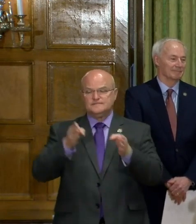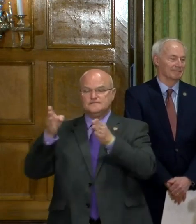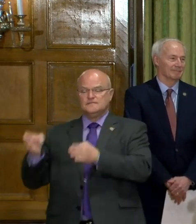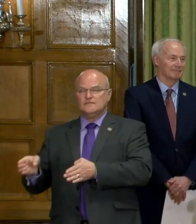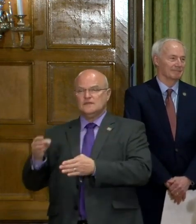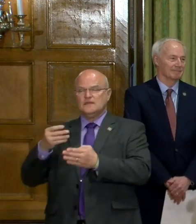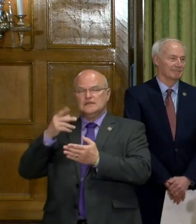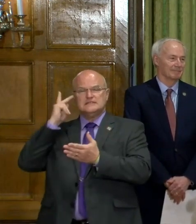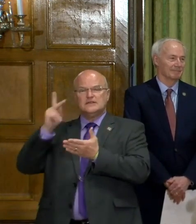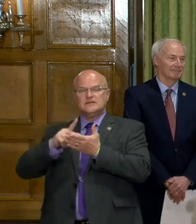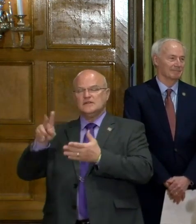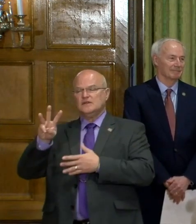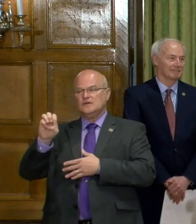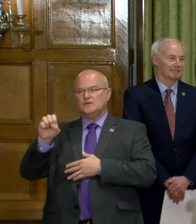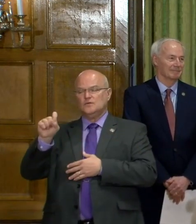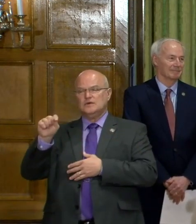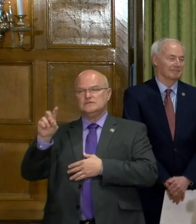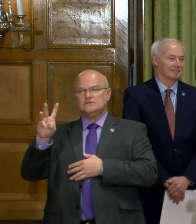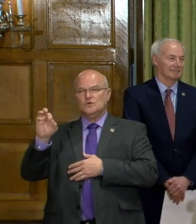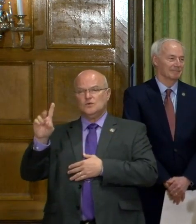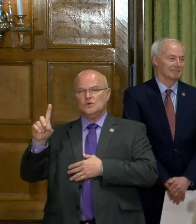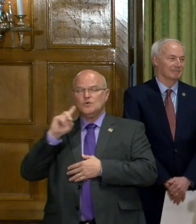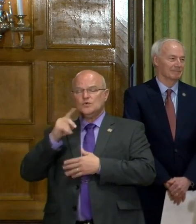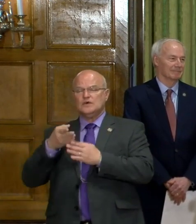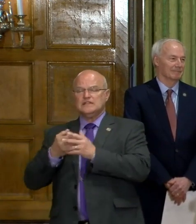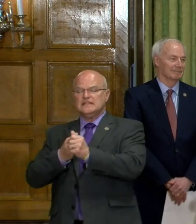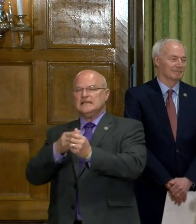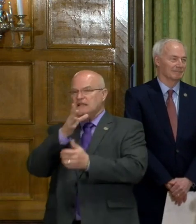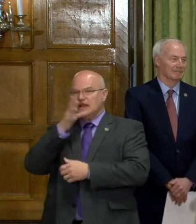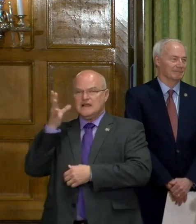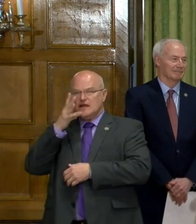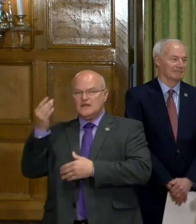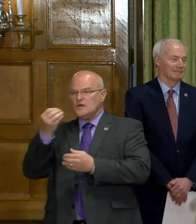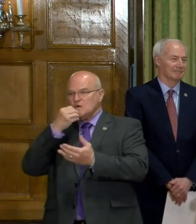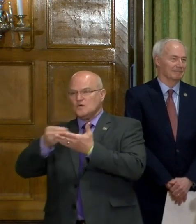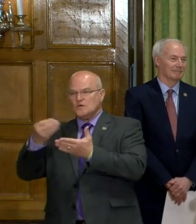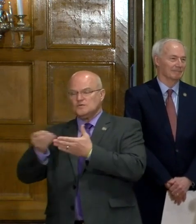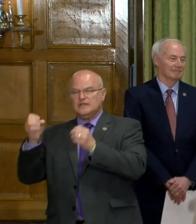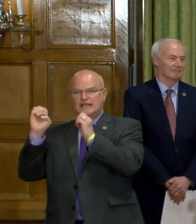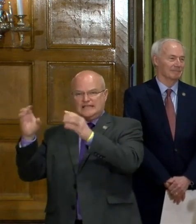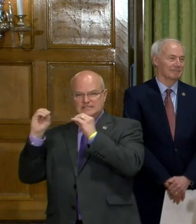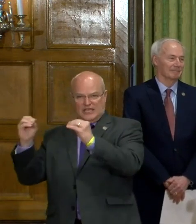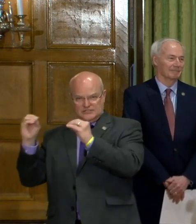And Secretary Wes Ward will lead the committee on agriculture, grocery, and education.